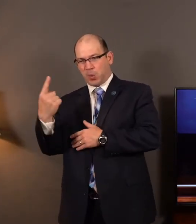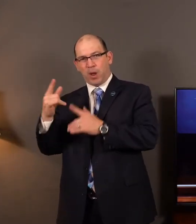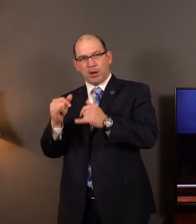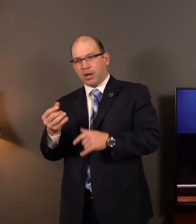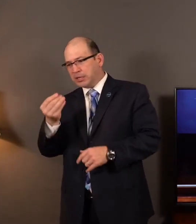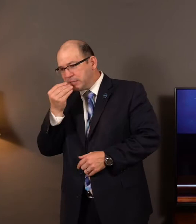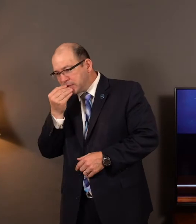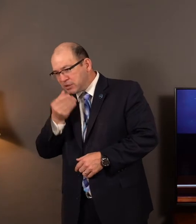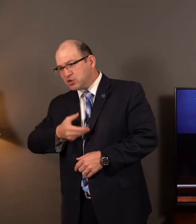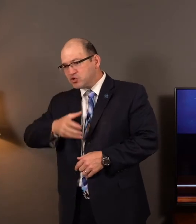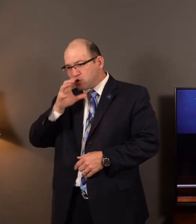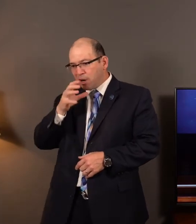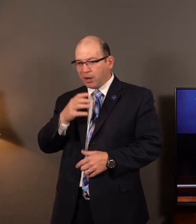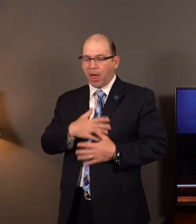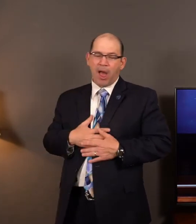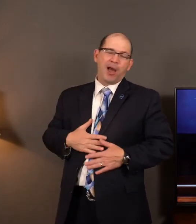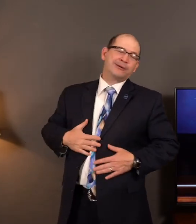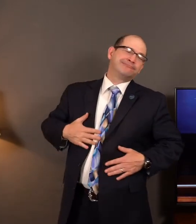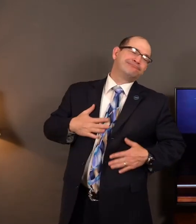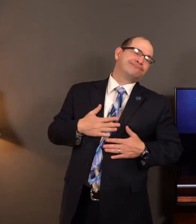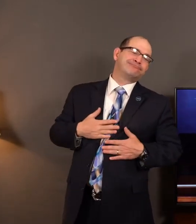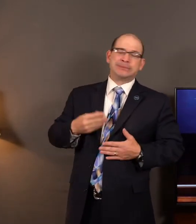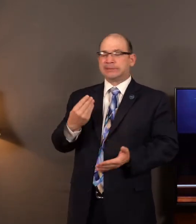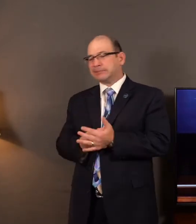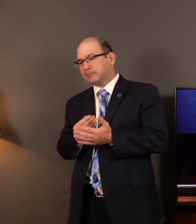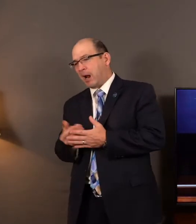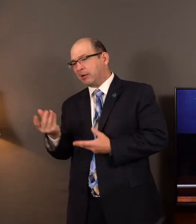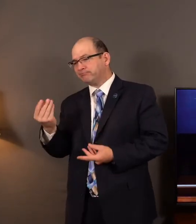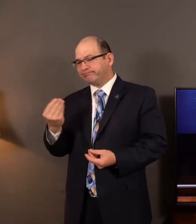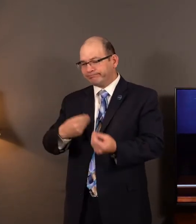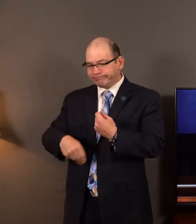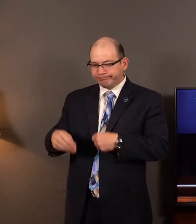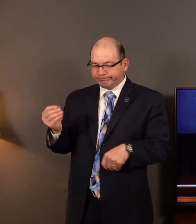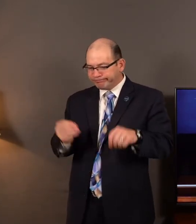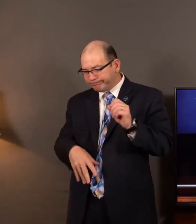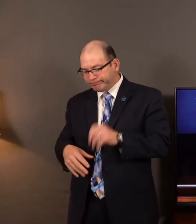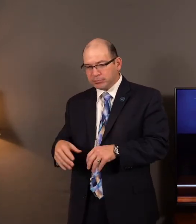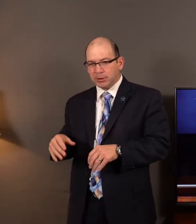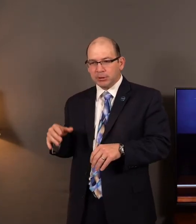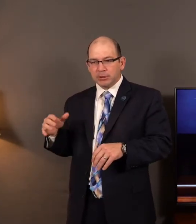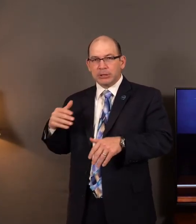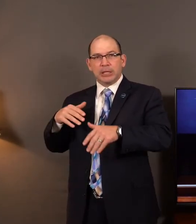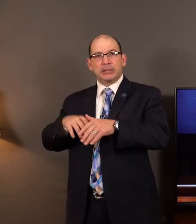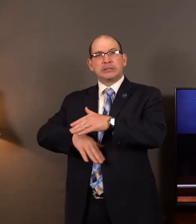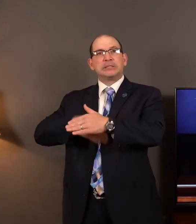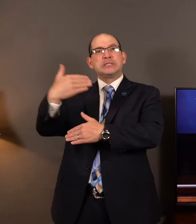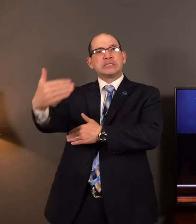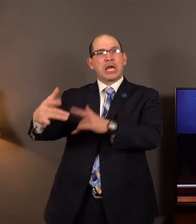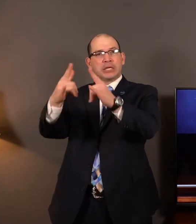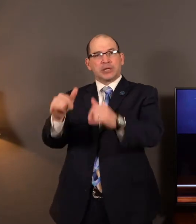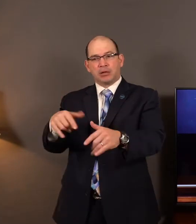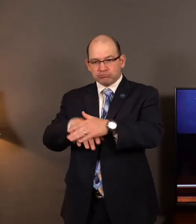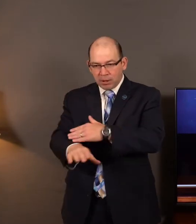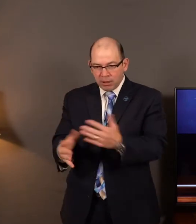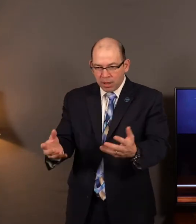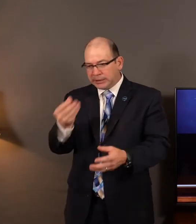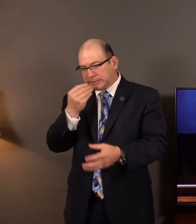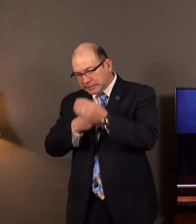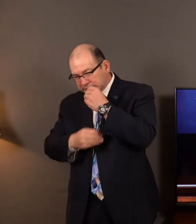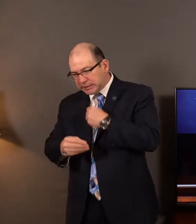and drank and carried then silver and gold and raiment and went and hid it and came again and entered into another tent and carried thence also and went and